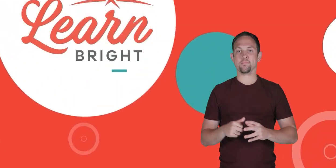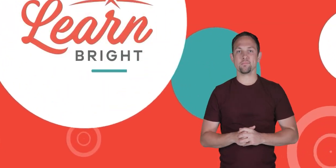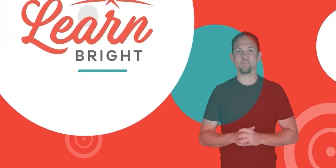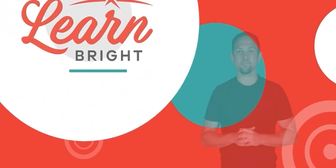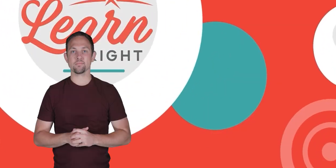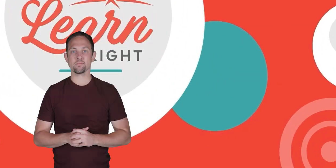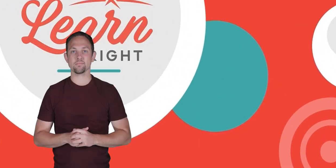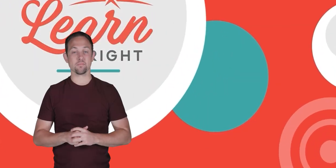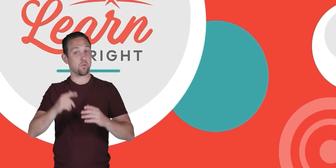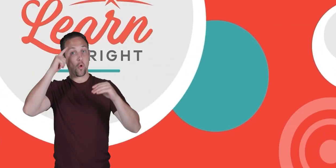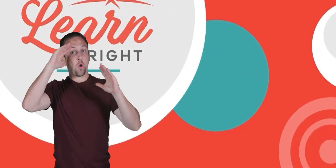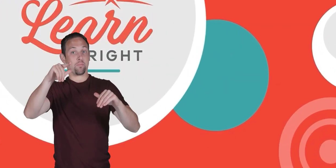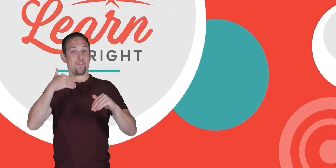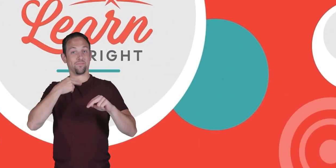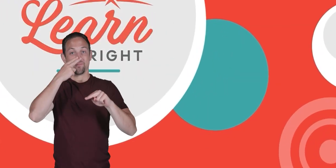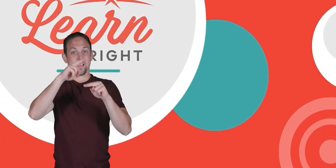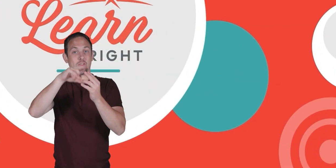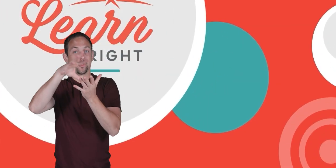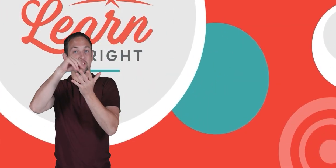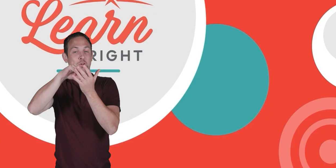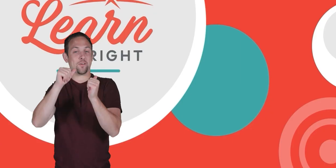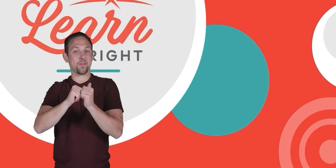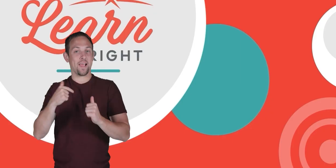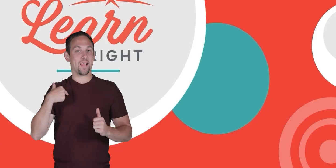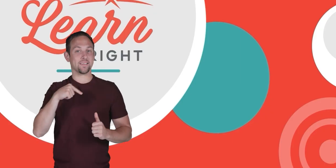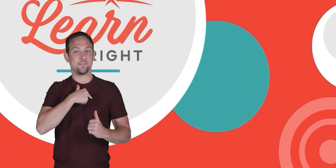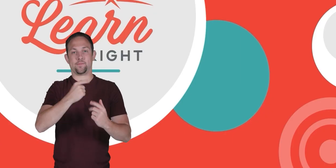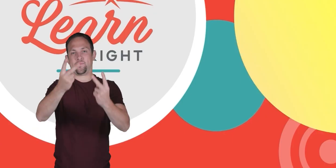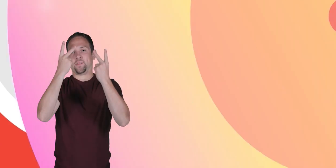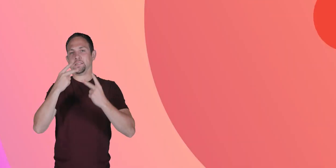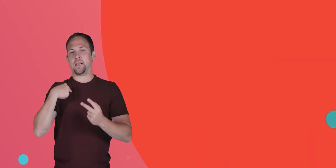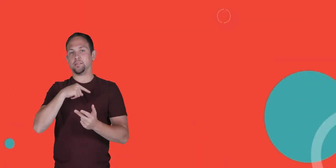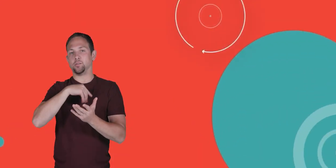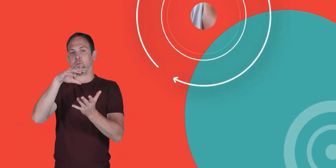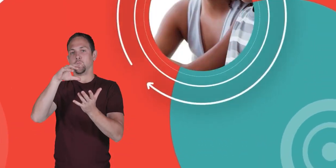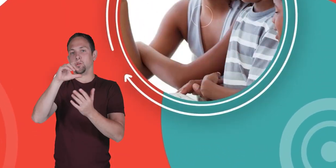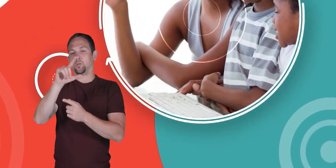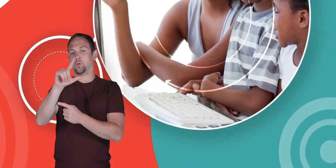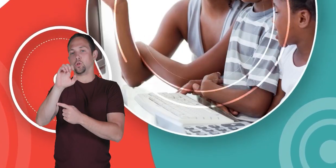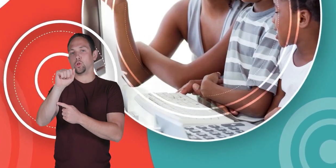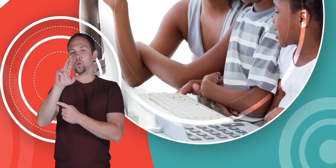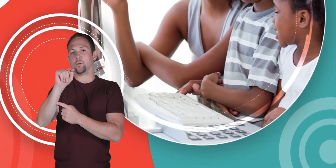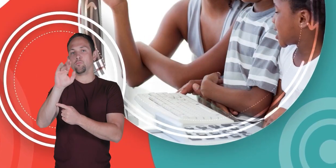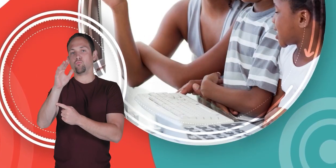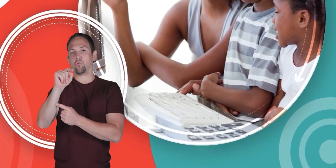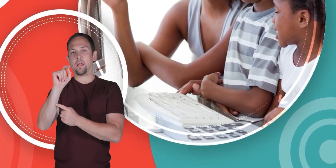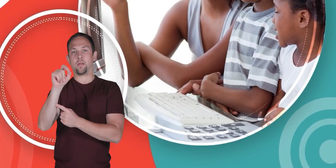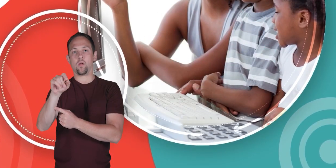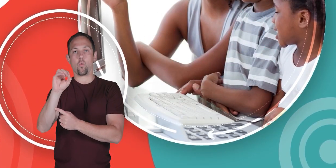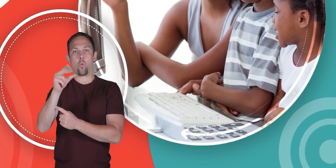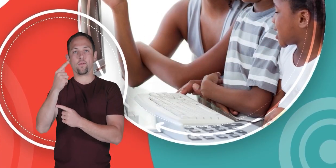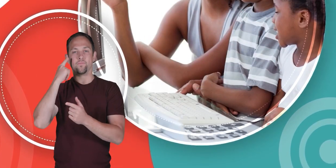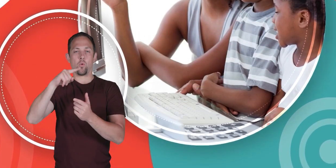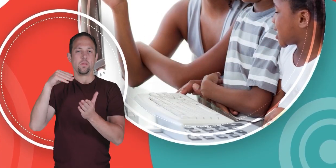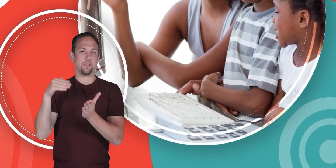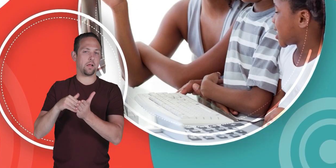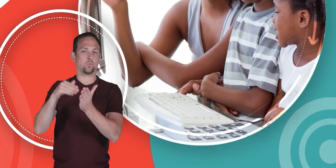hope you had fun learning with us visit us at learnbright.org for thousands of free